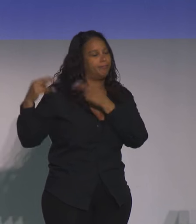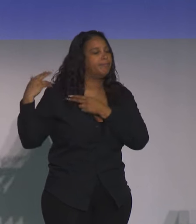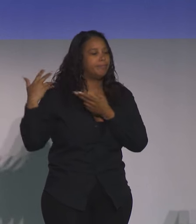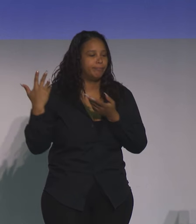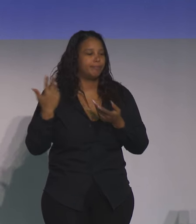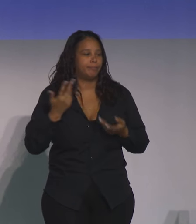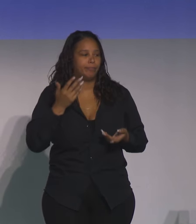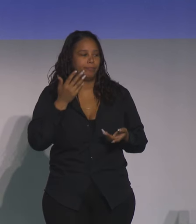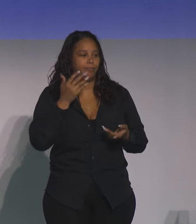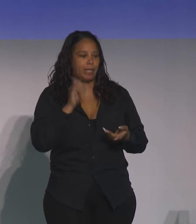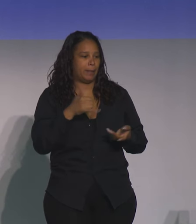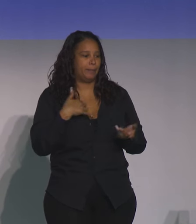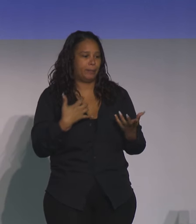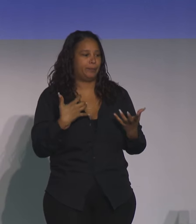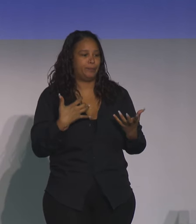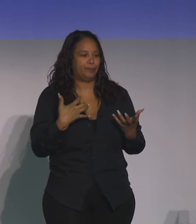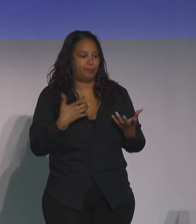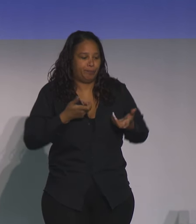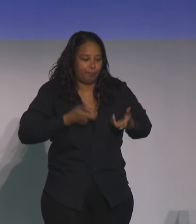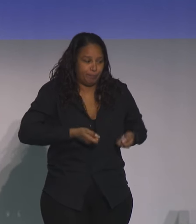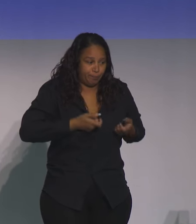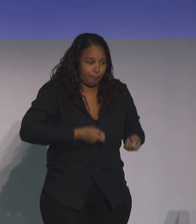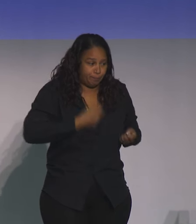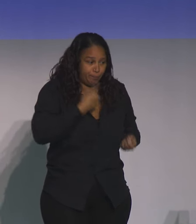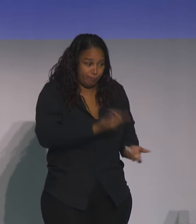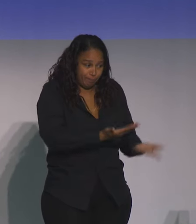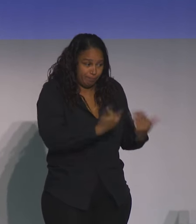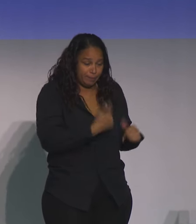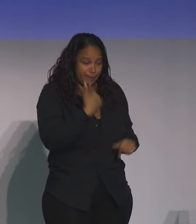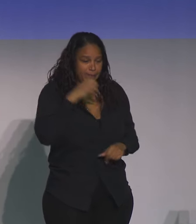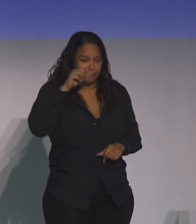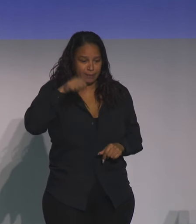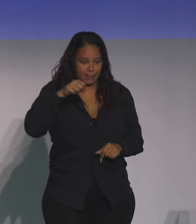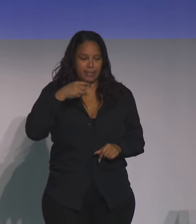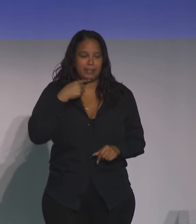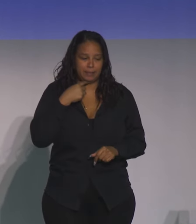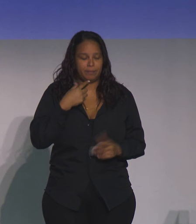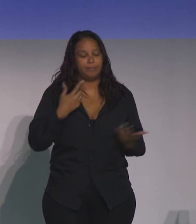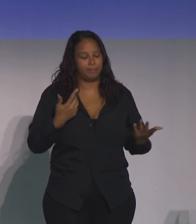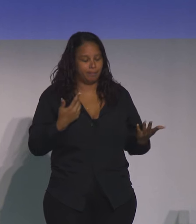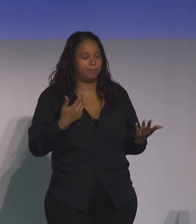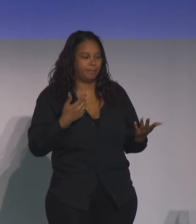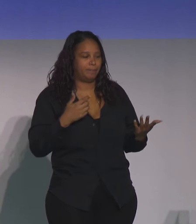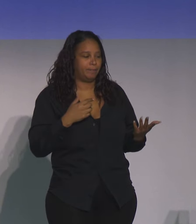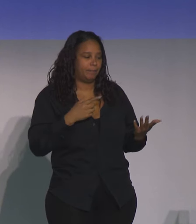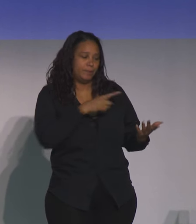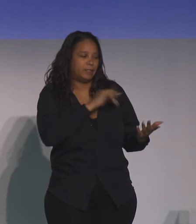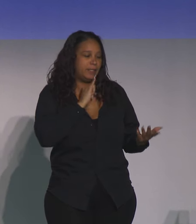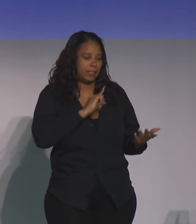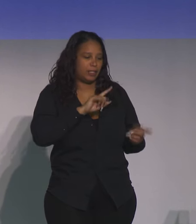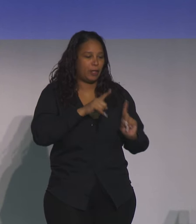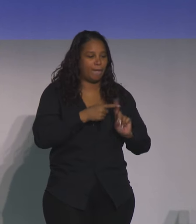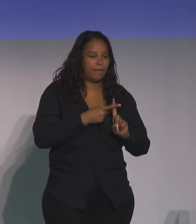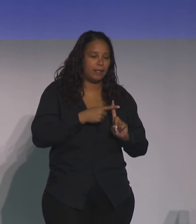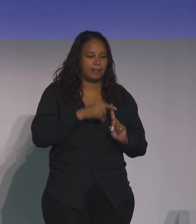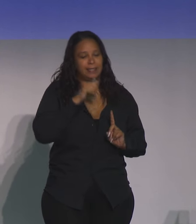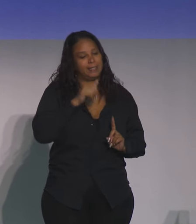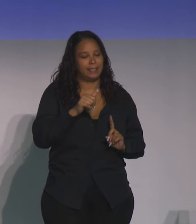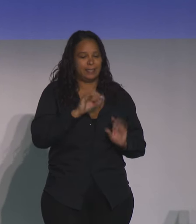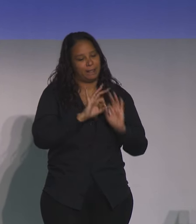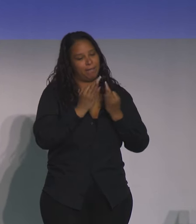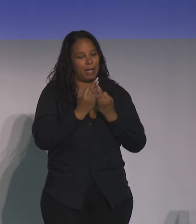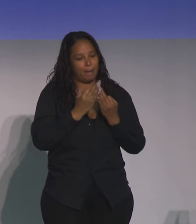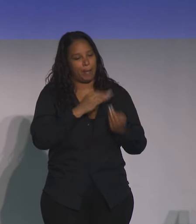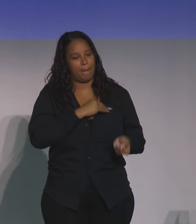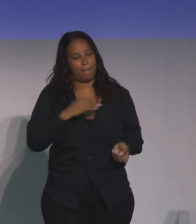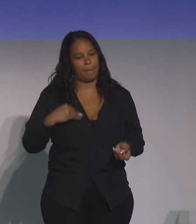that as soon as I texted her, she said yes. And it is very fitting that she is the first non-family member to give